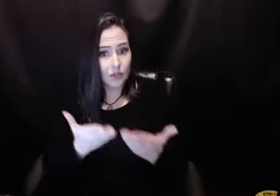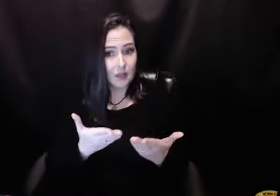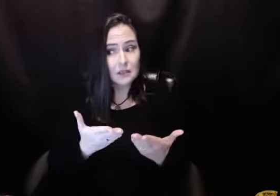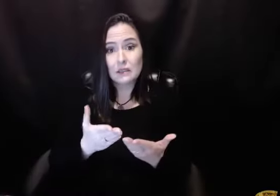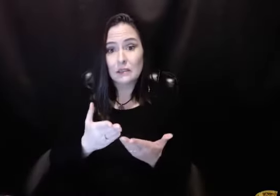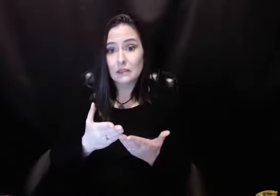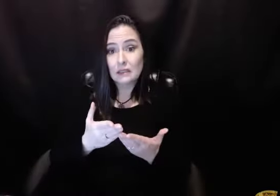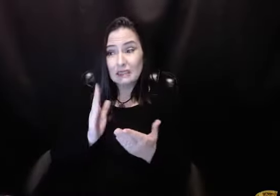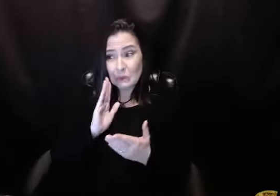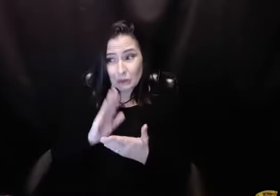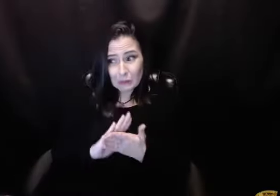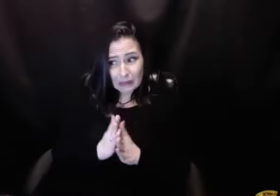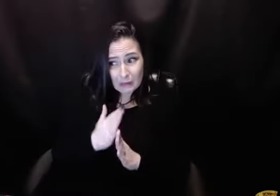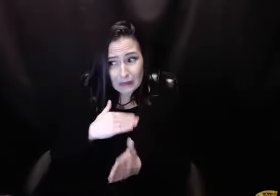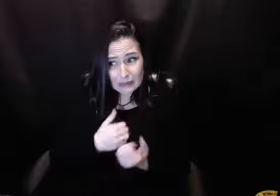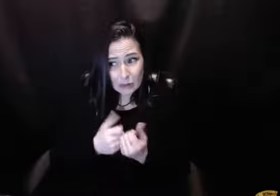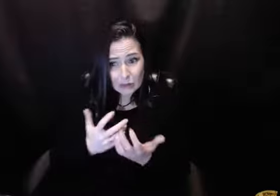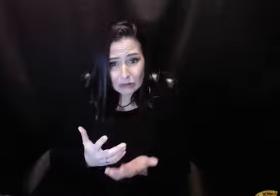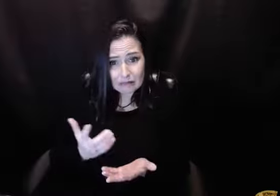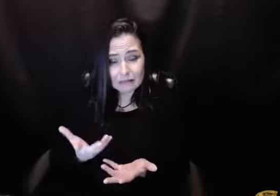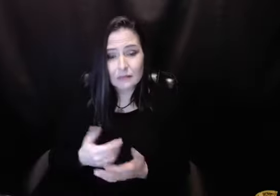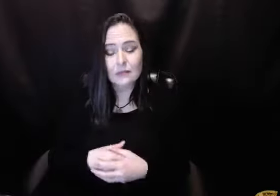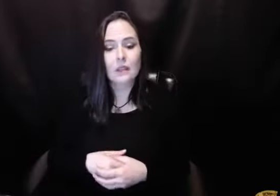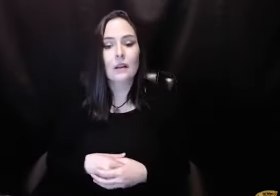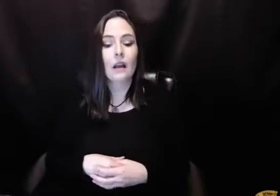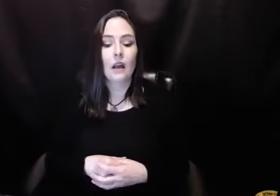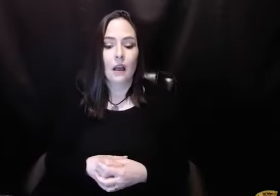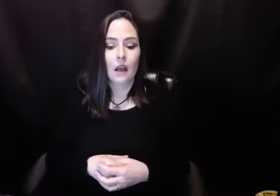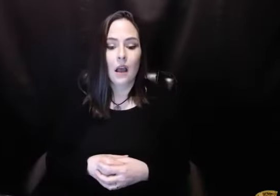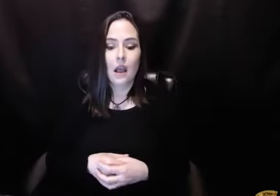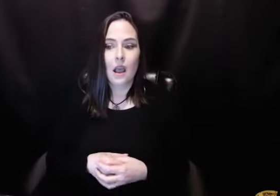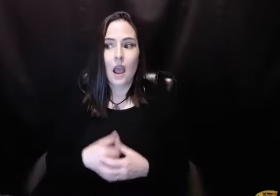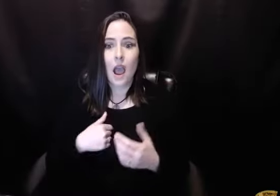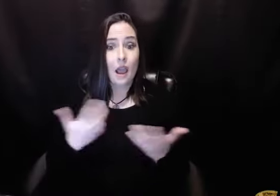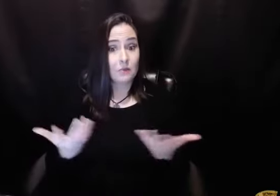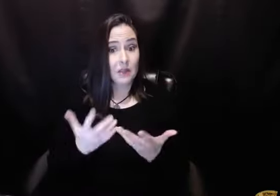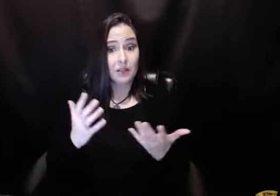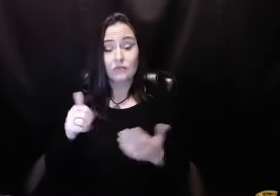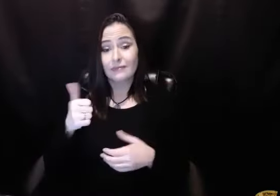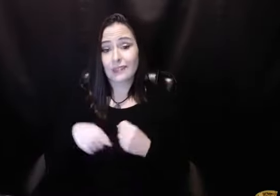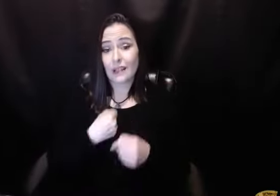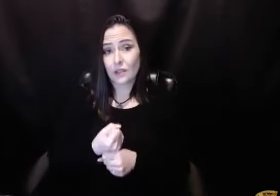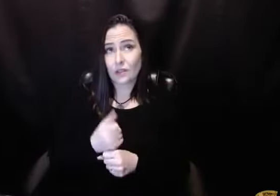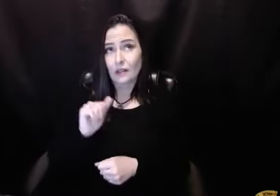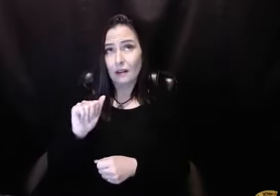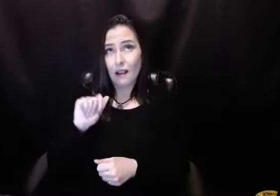else you suggest. She will be my sponsor. And I had been here